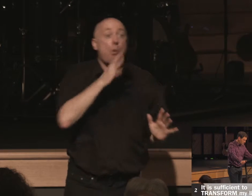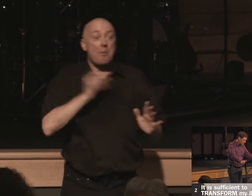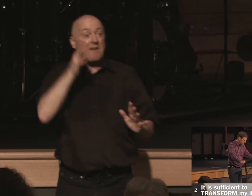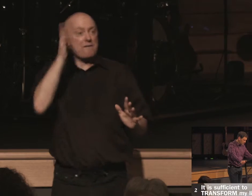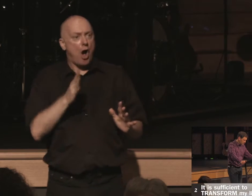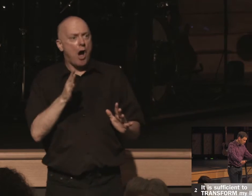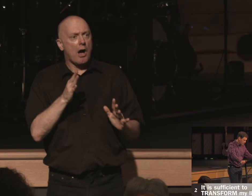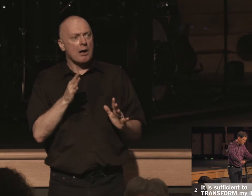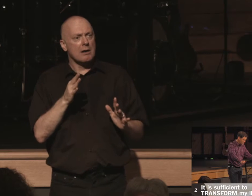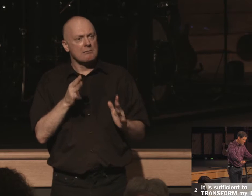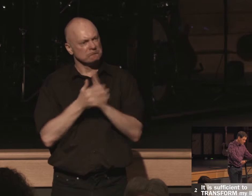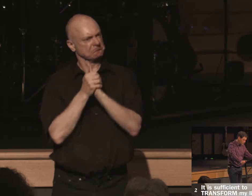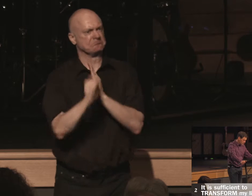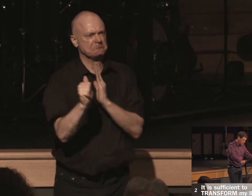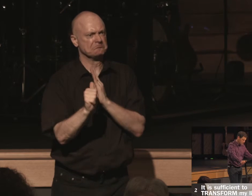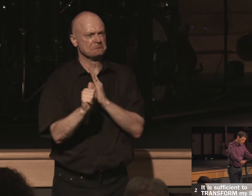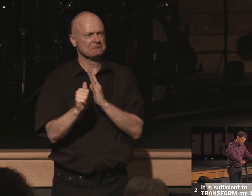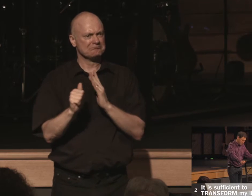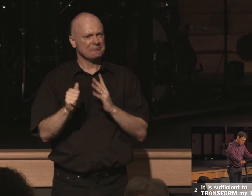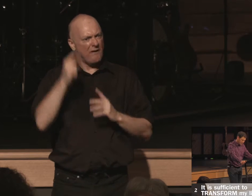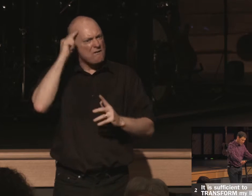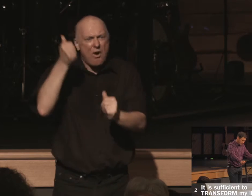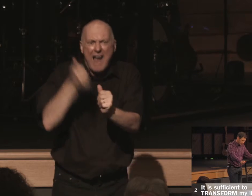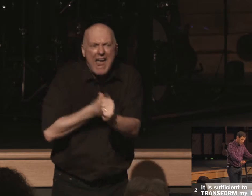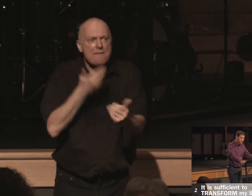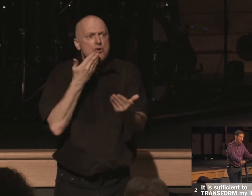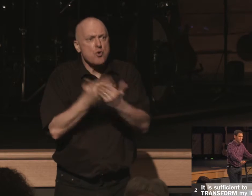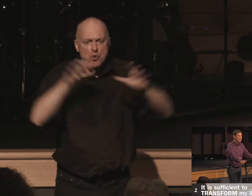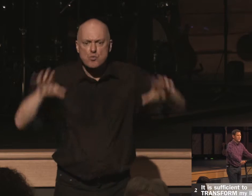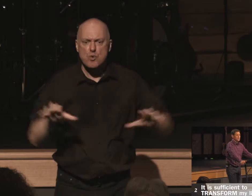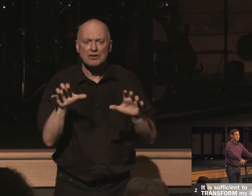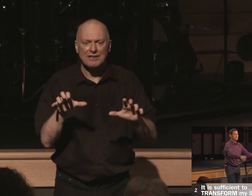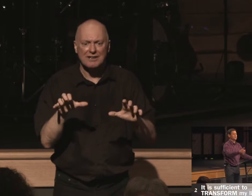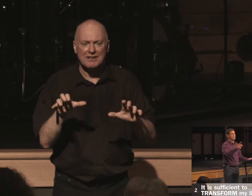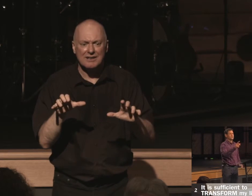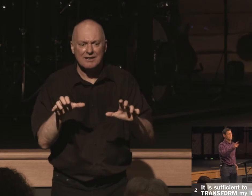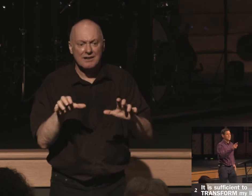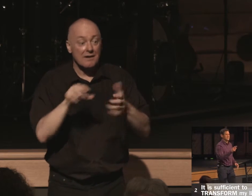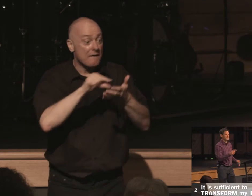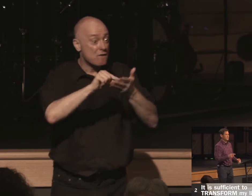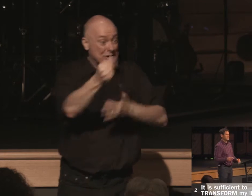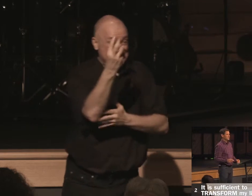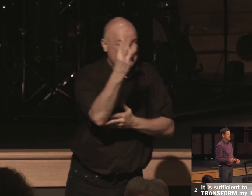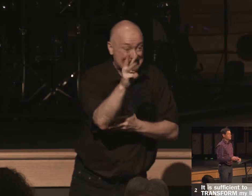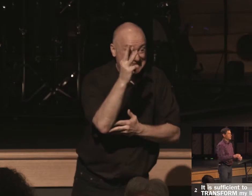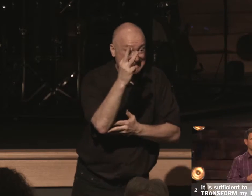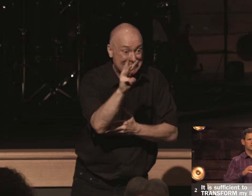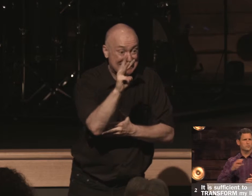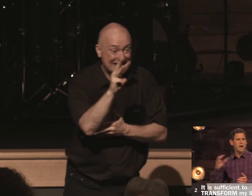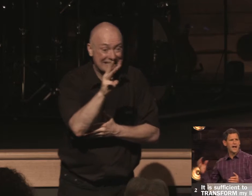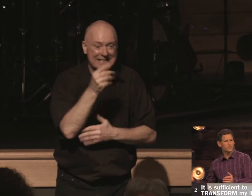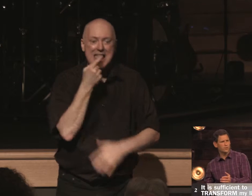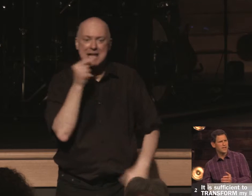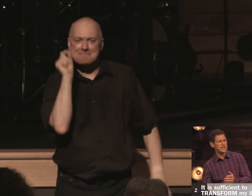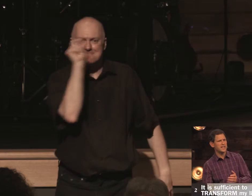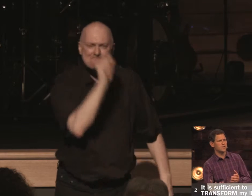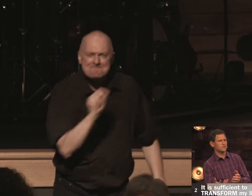be complete or competent equipped for every good work verse 16 circles us back to the beginning of the